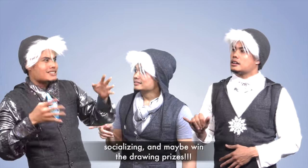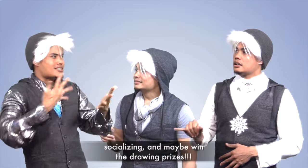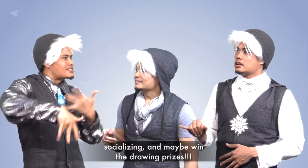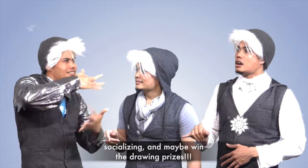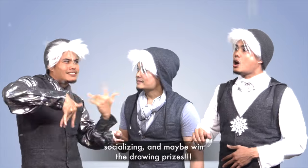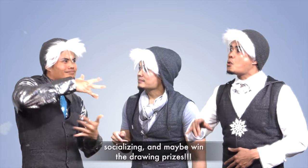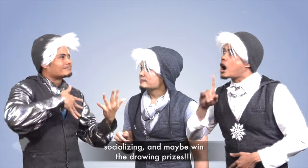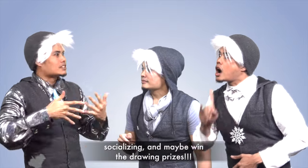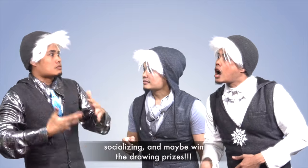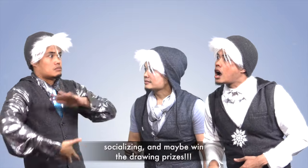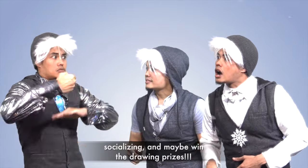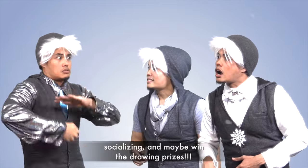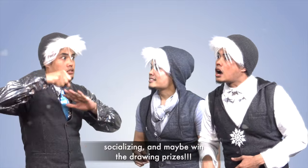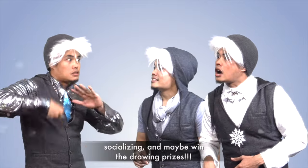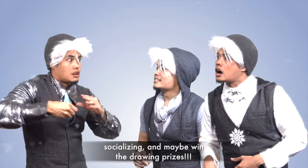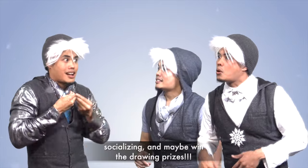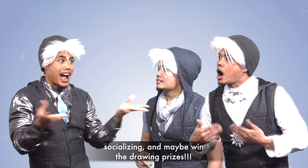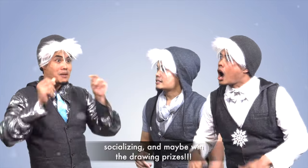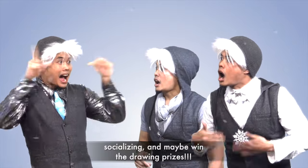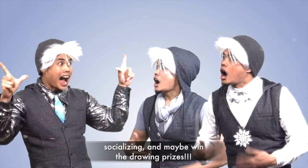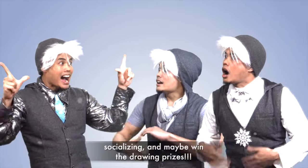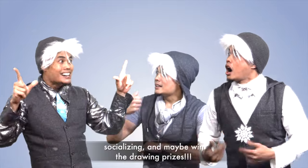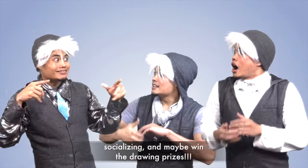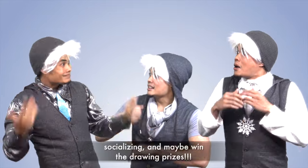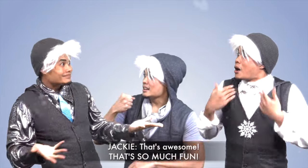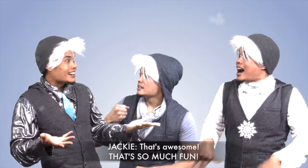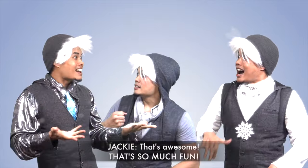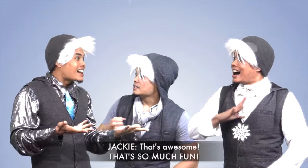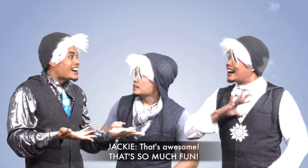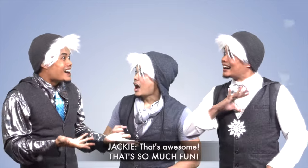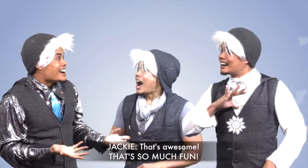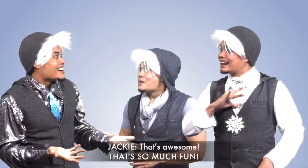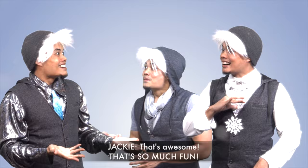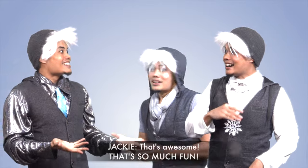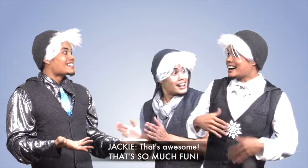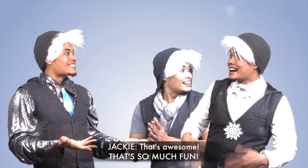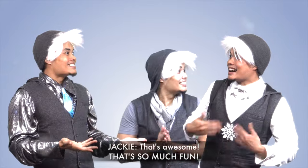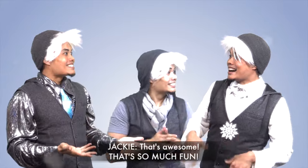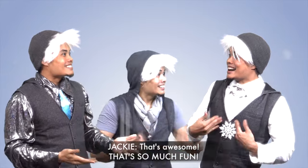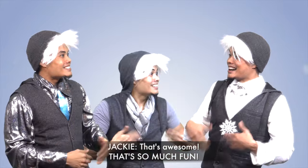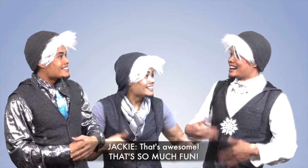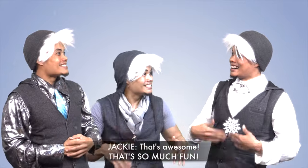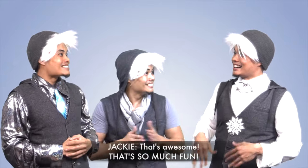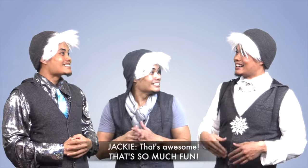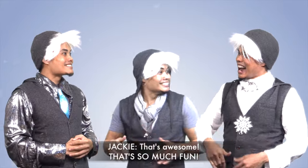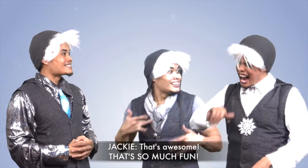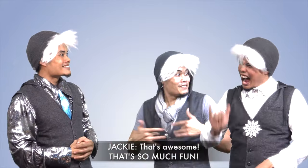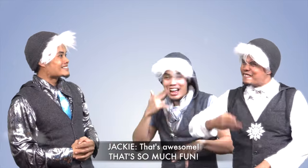crafts, socialize, and maybe win prizes. That's awesome! That